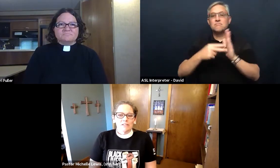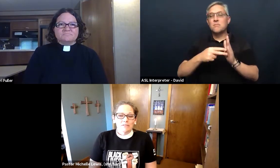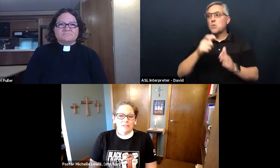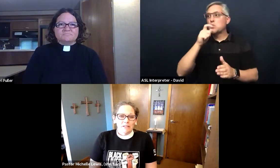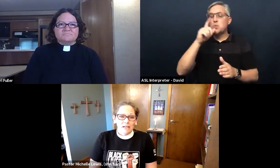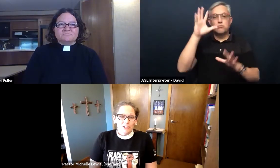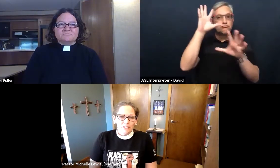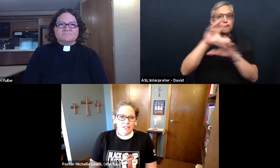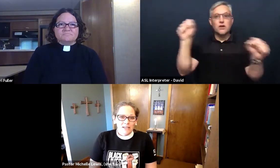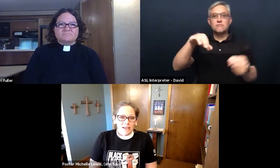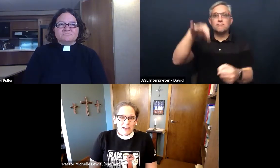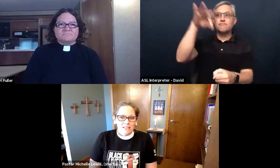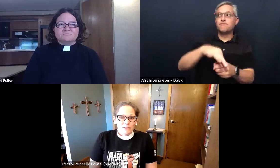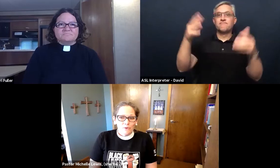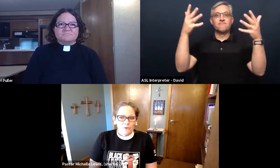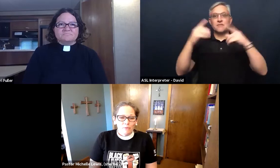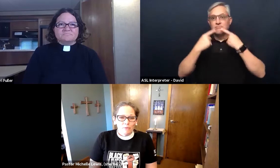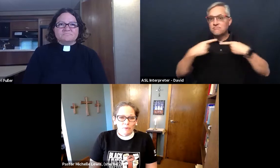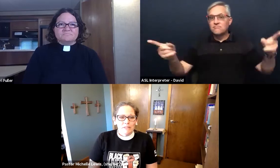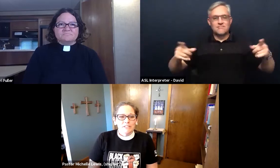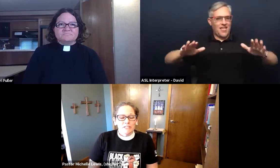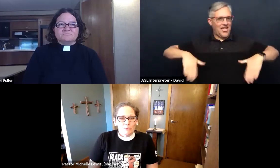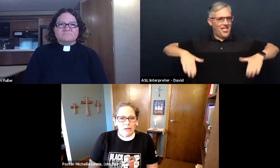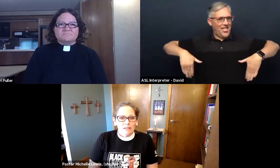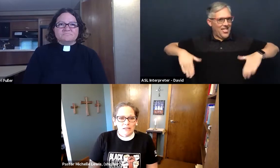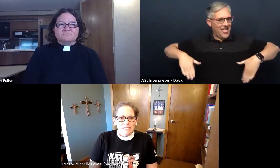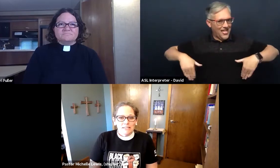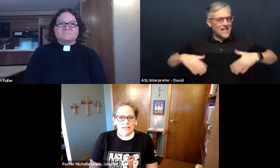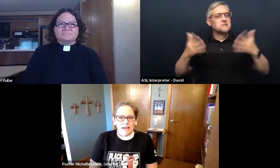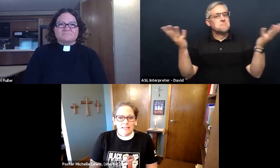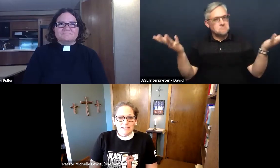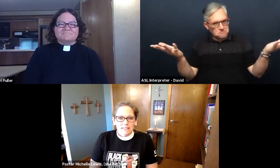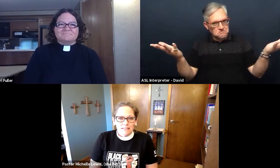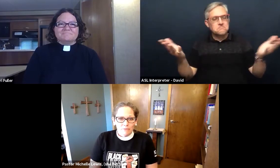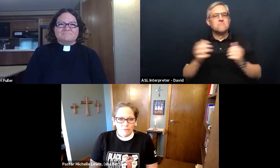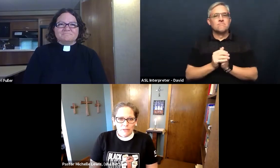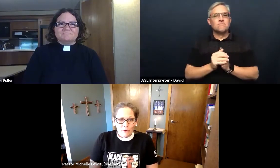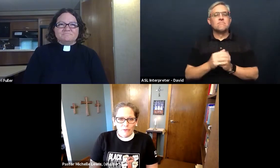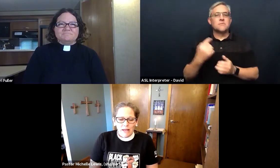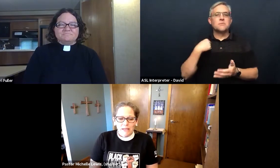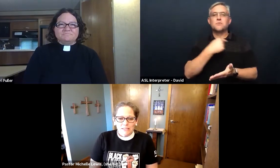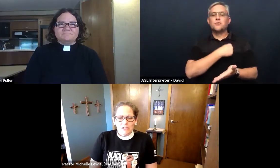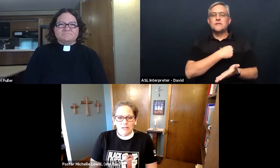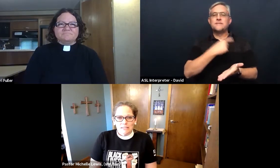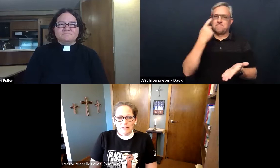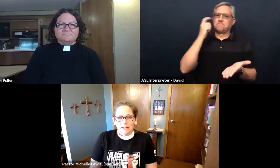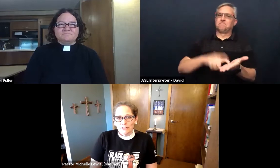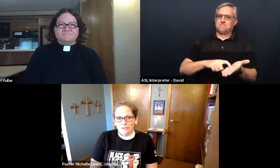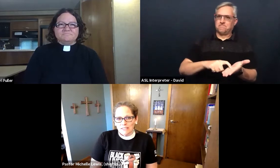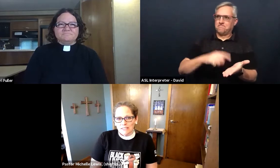of the election. And so we want to just recognize that we know that is causing a lot of stress